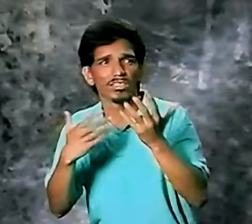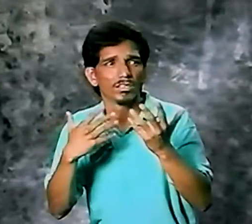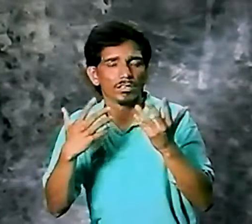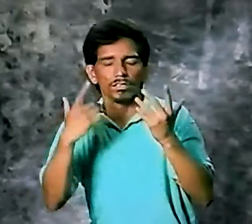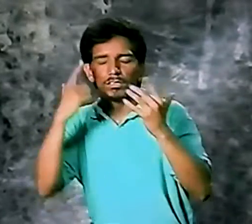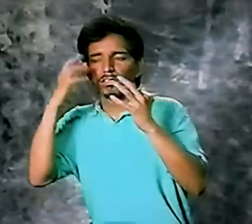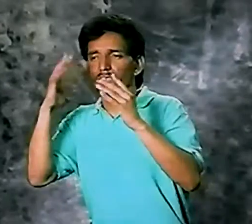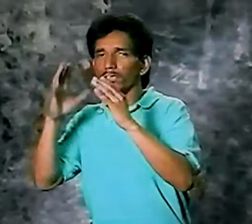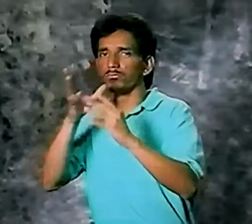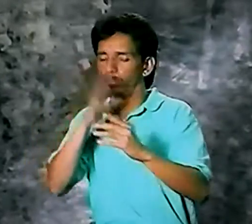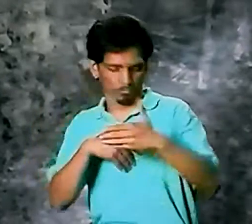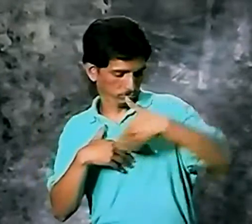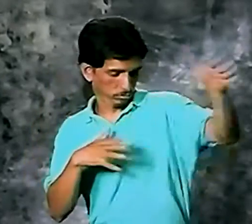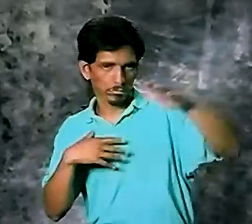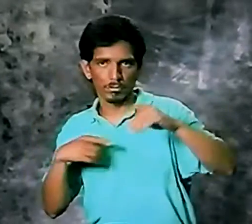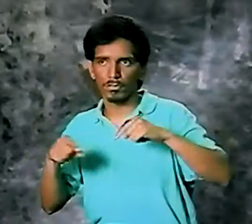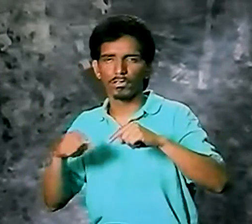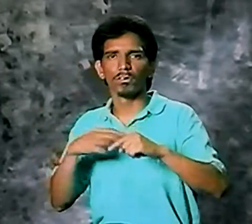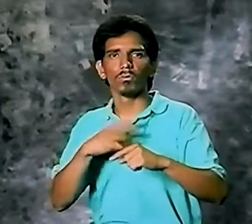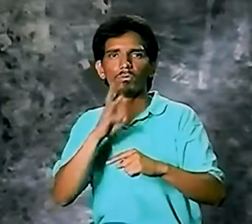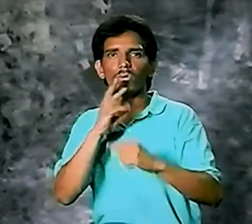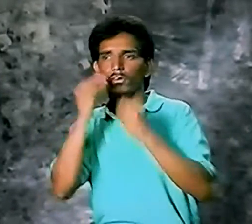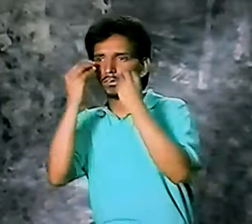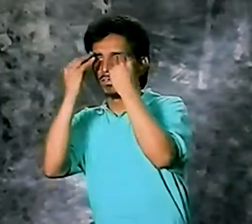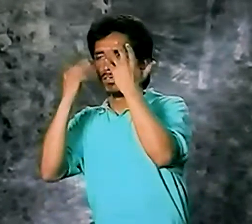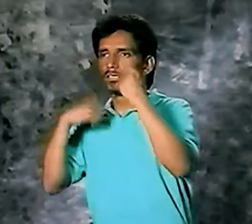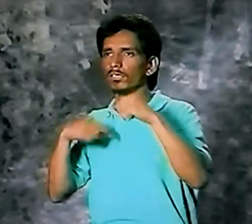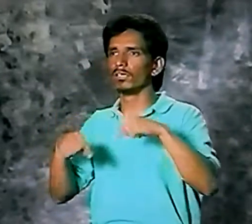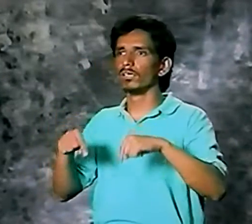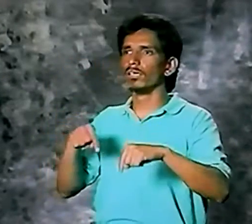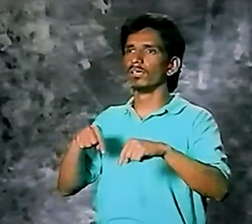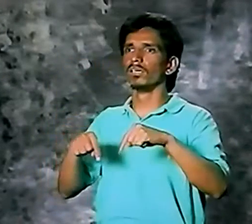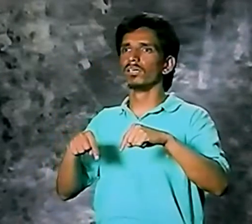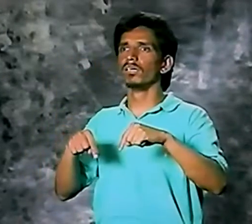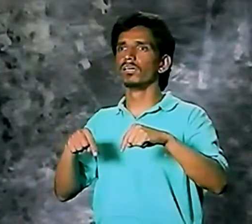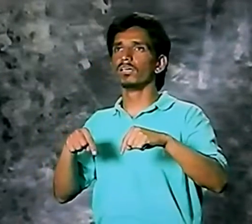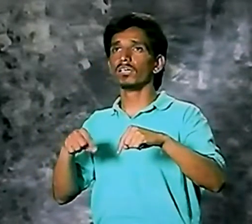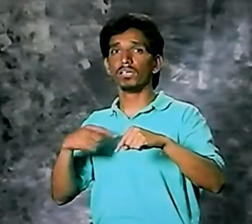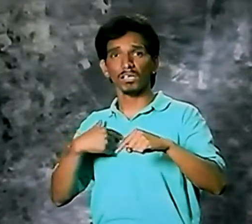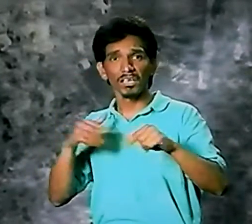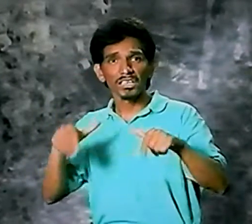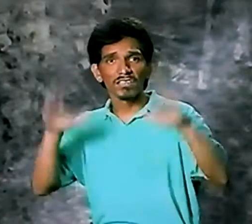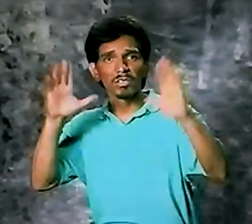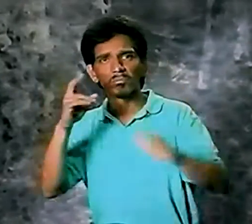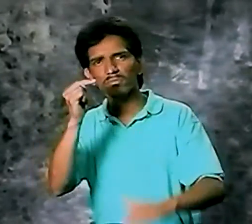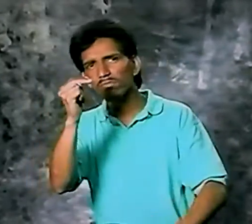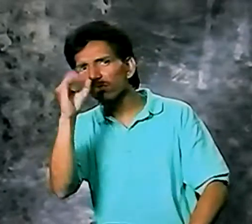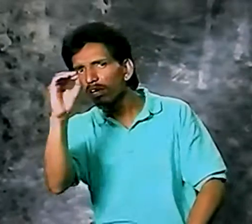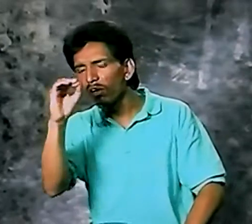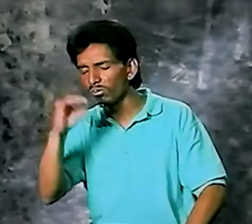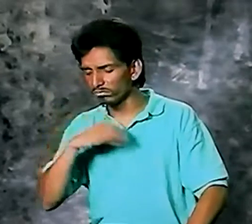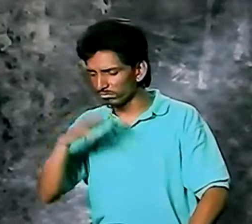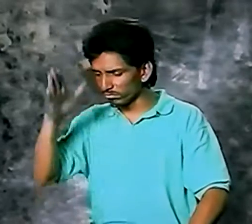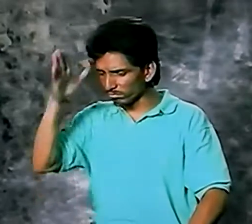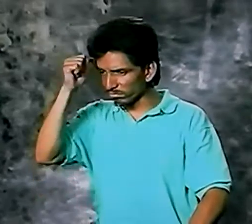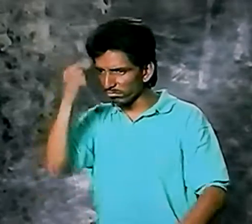I mean, it's such a poor area. So the woman says, you know, go on. You can't go into America. But would I give up?